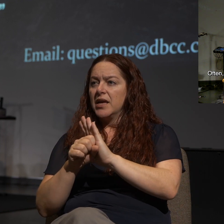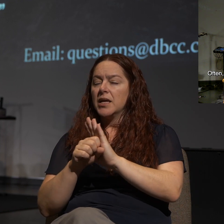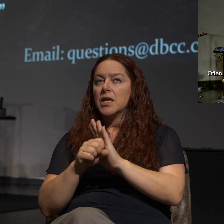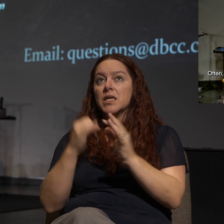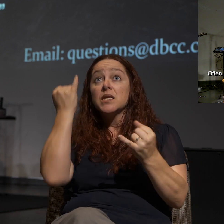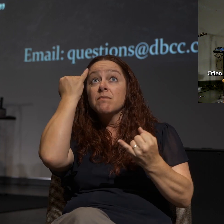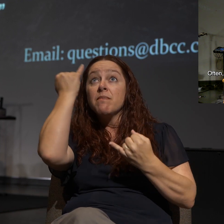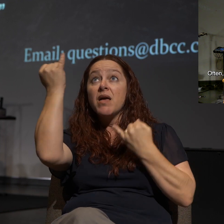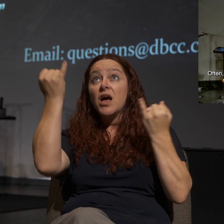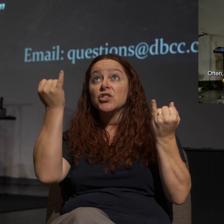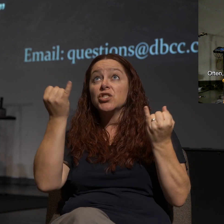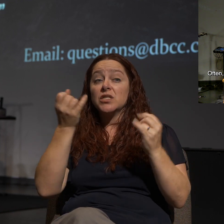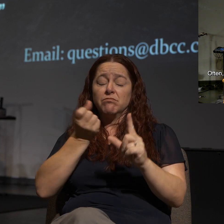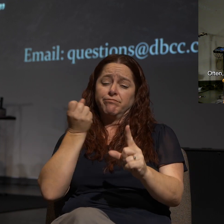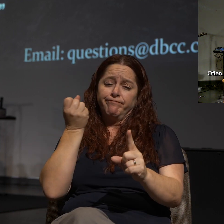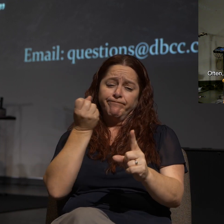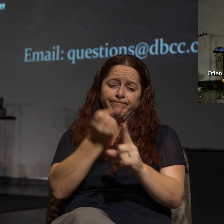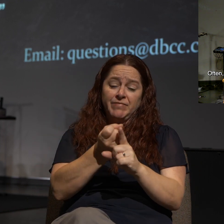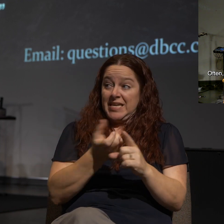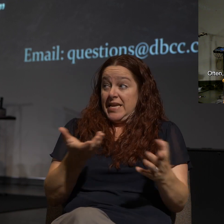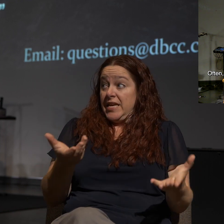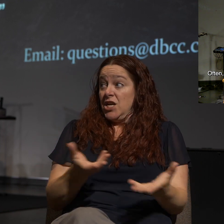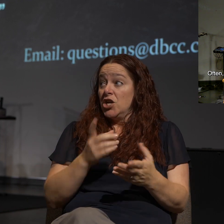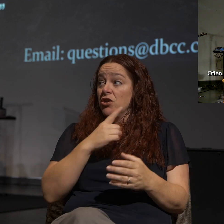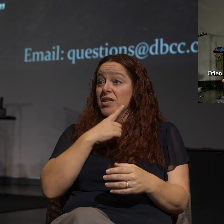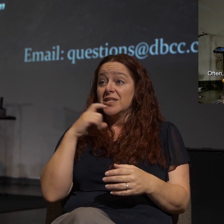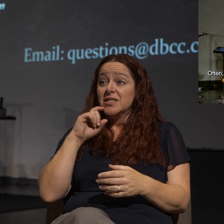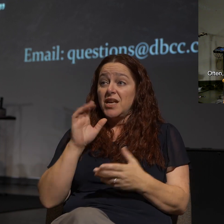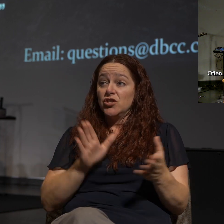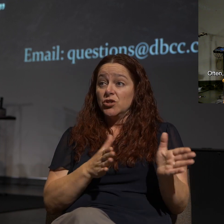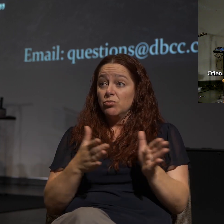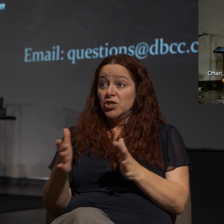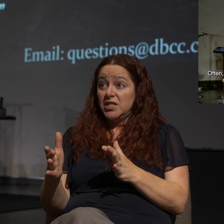the impact when some Christianity could have here at Desert Breeze.